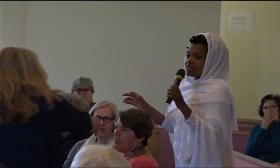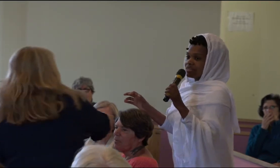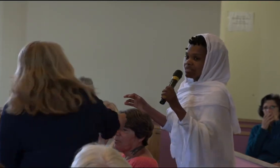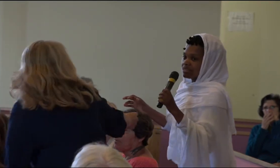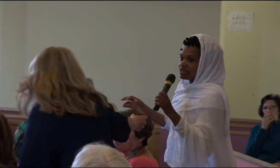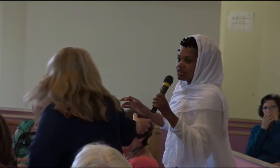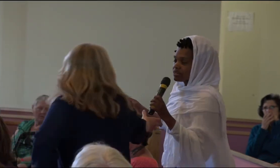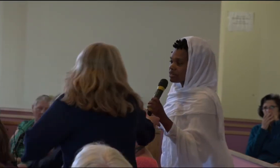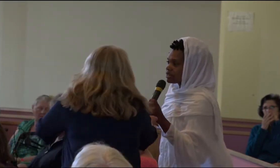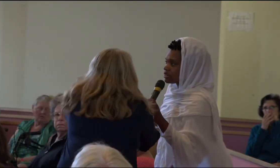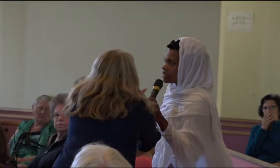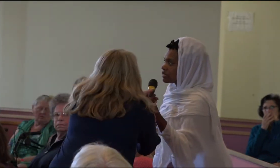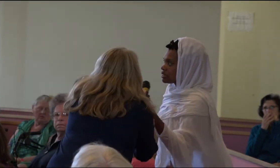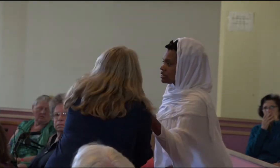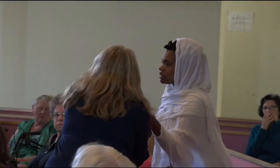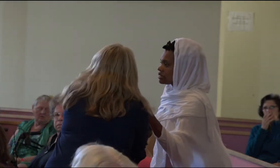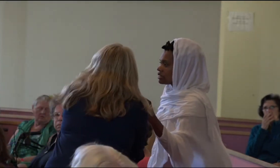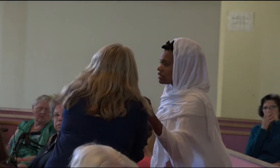Ah.